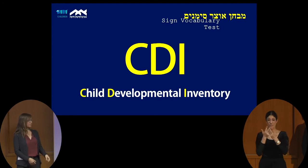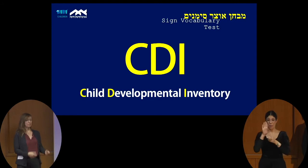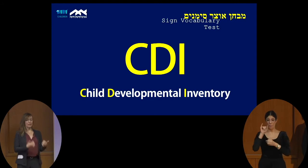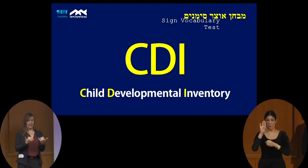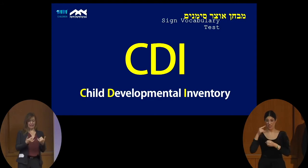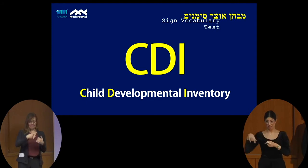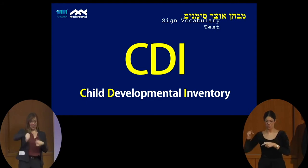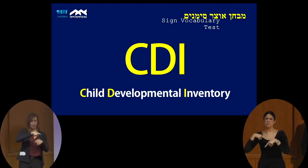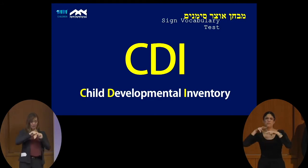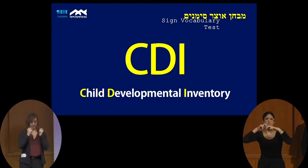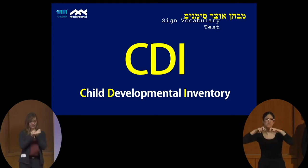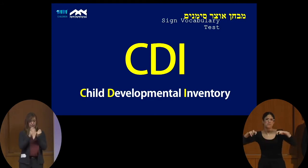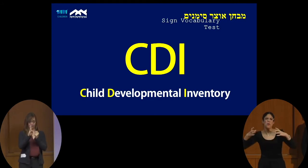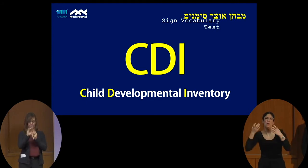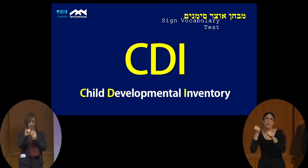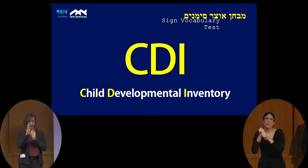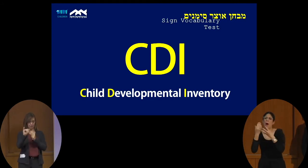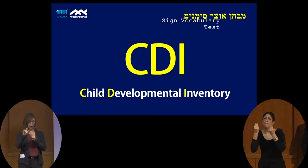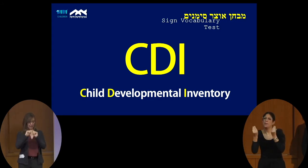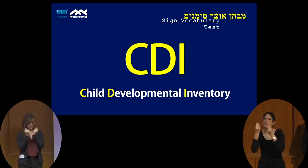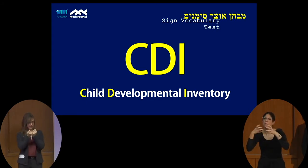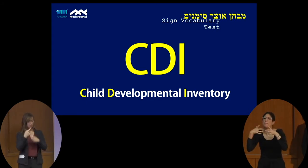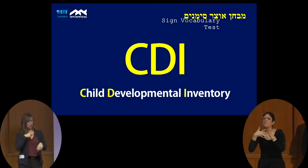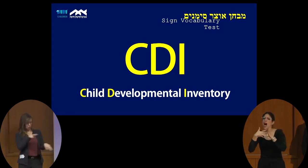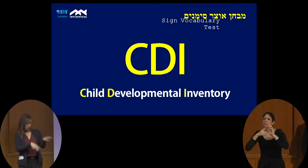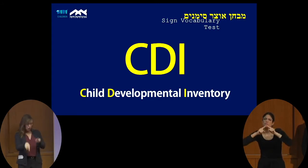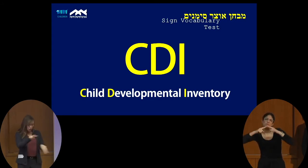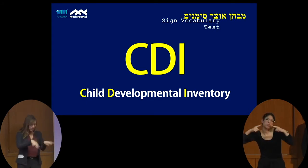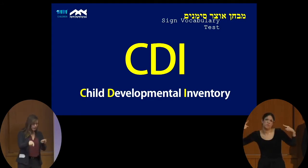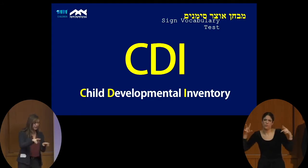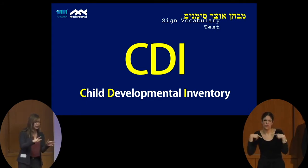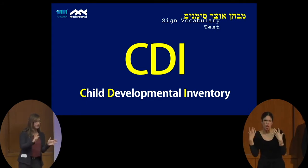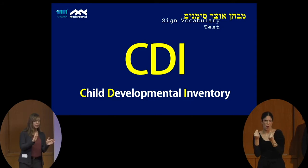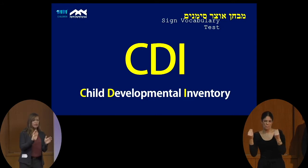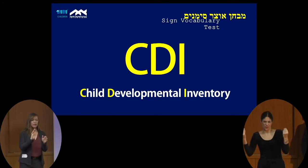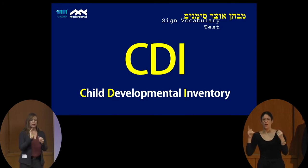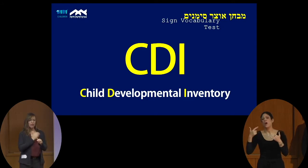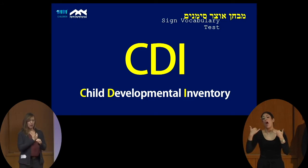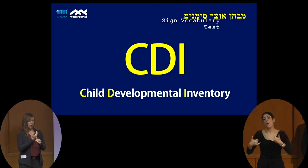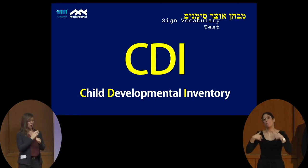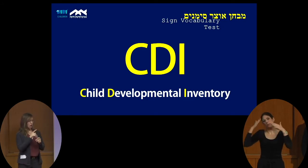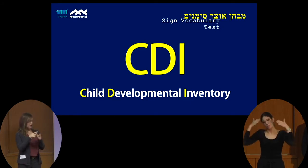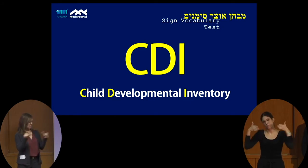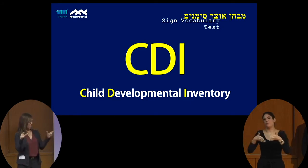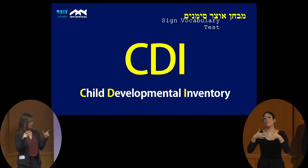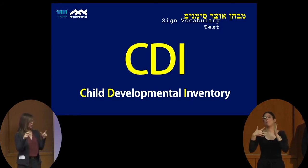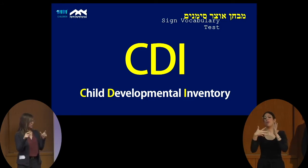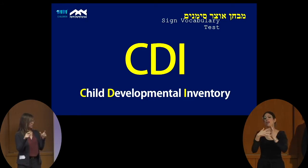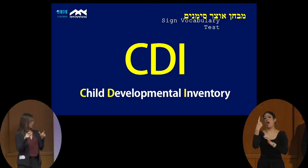Now, our bye-bye team, we're looking at a lot of language tests. We have a lot of language tests.